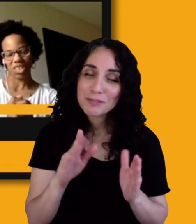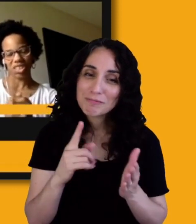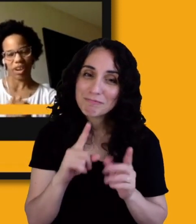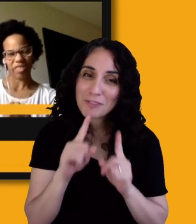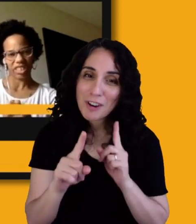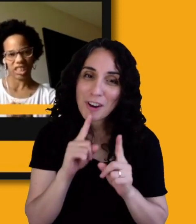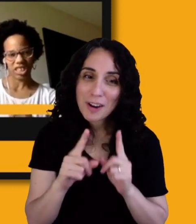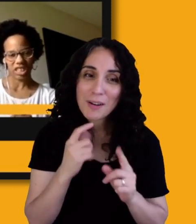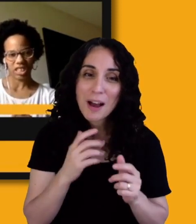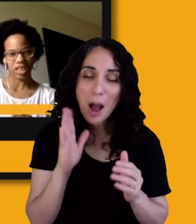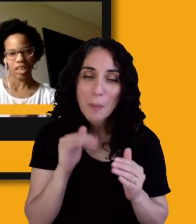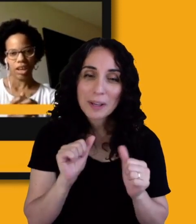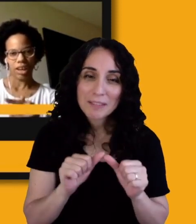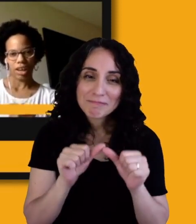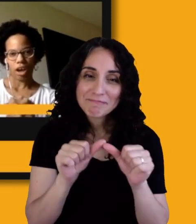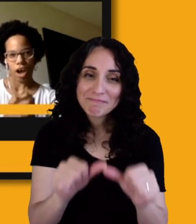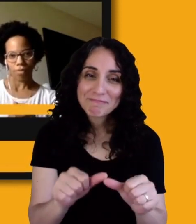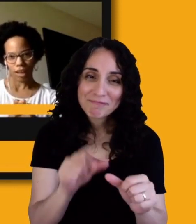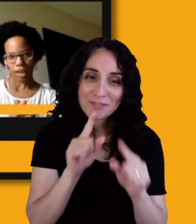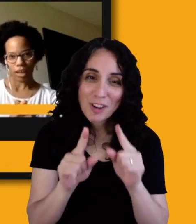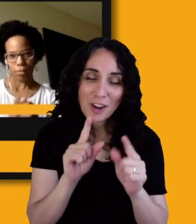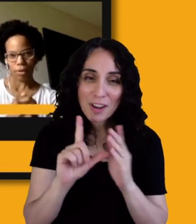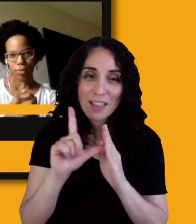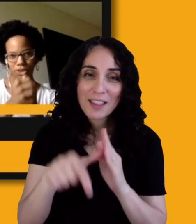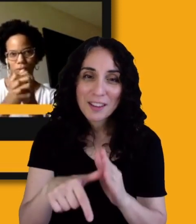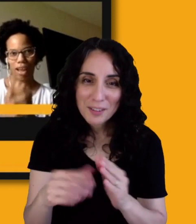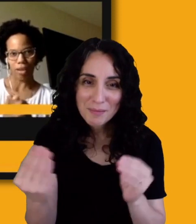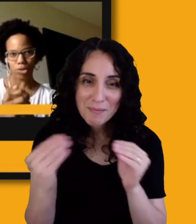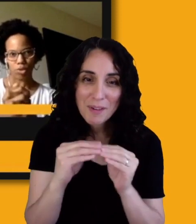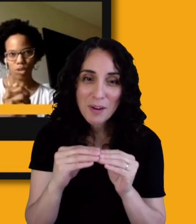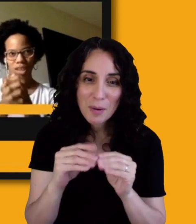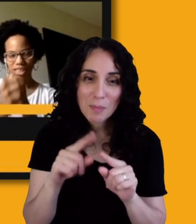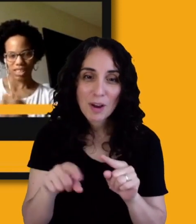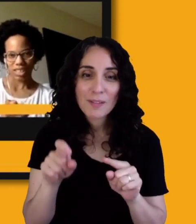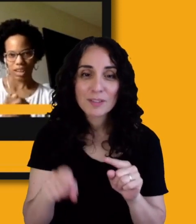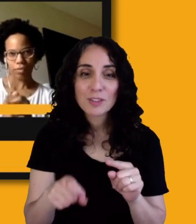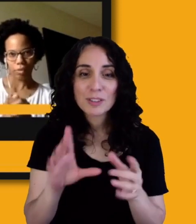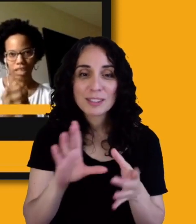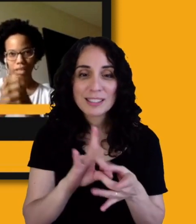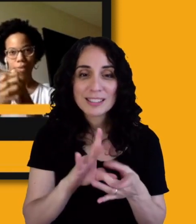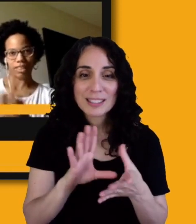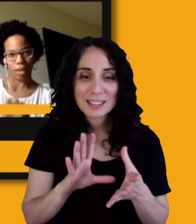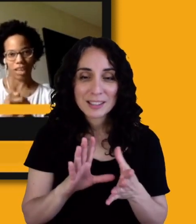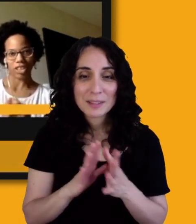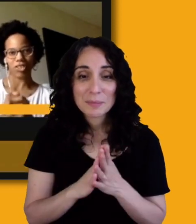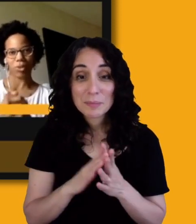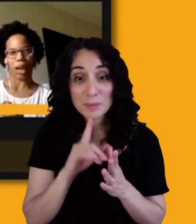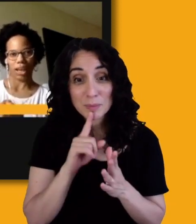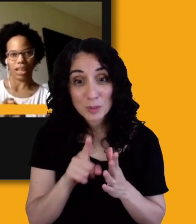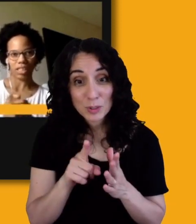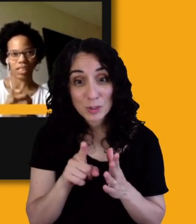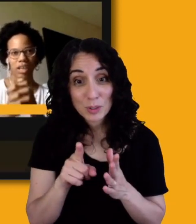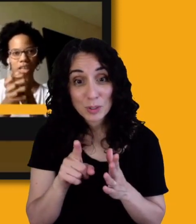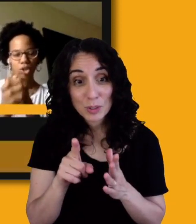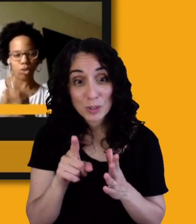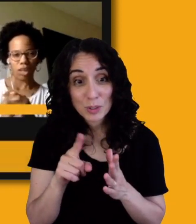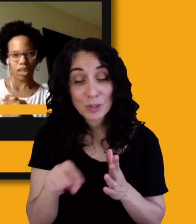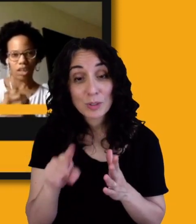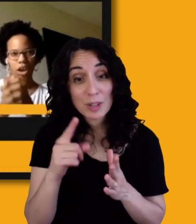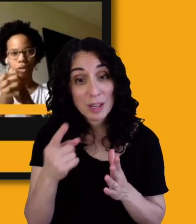conversation, uh, offline. But we do have to disconnect from this. But make sure you guys tune in on